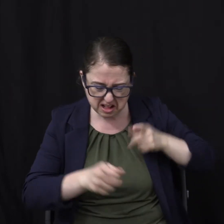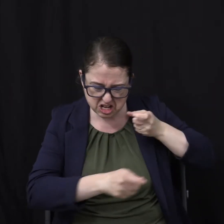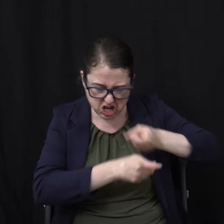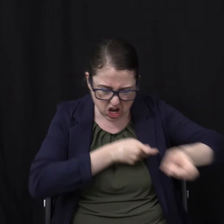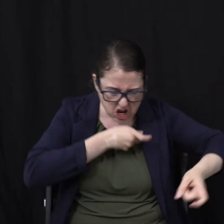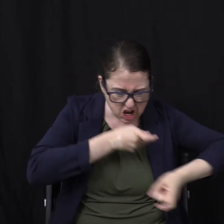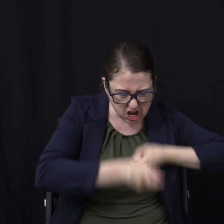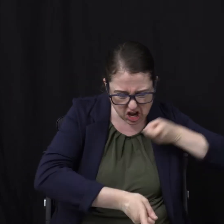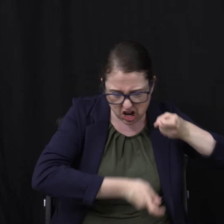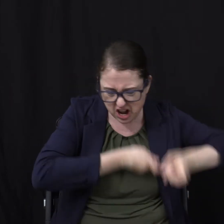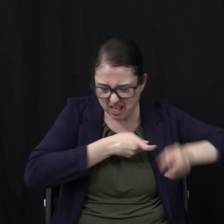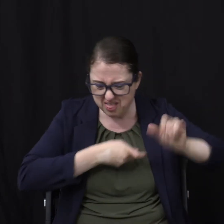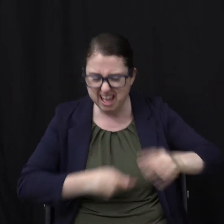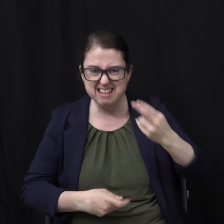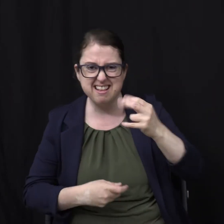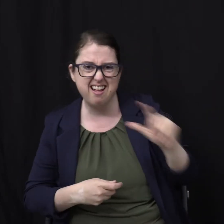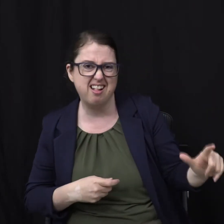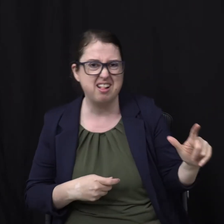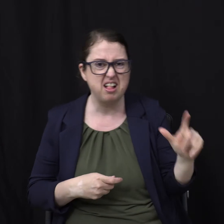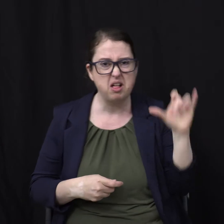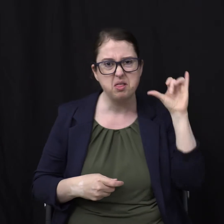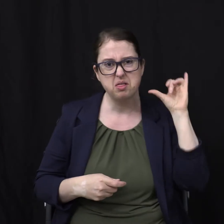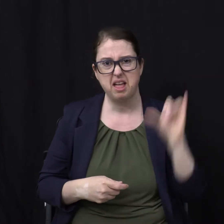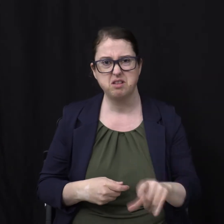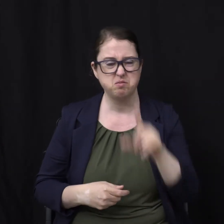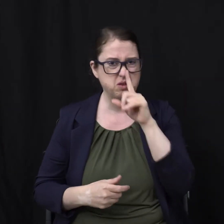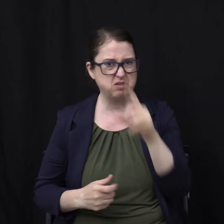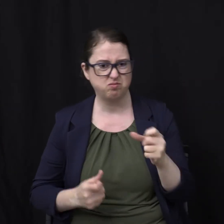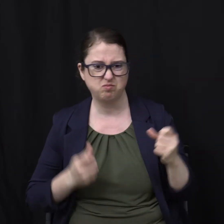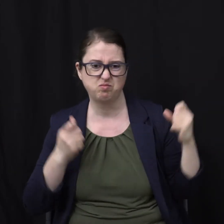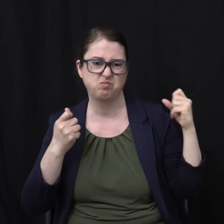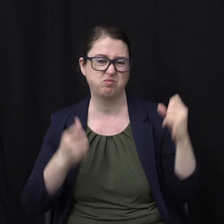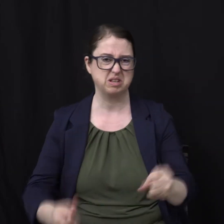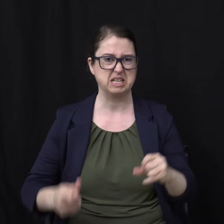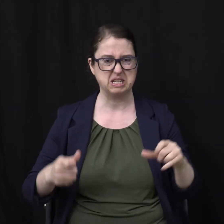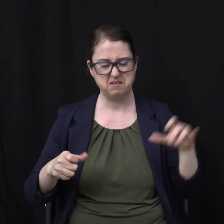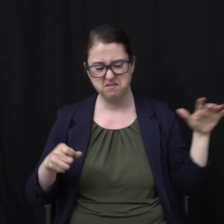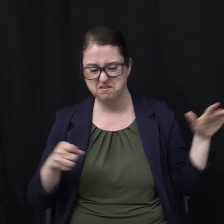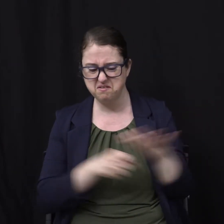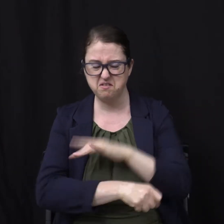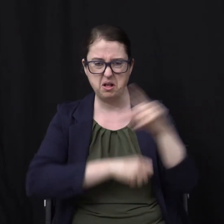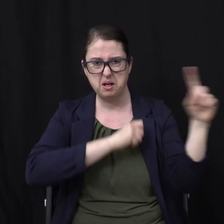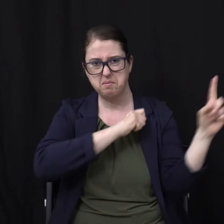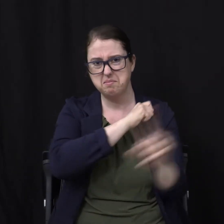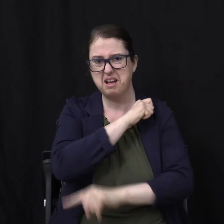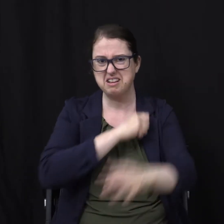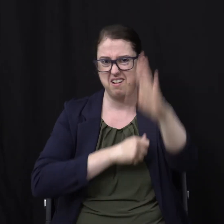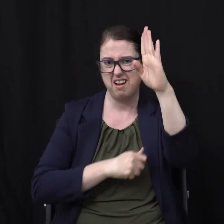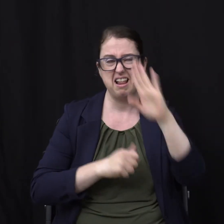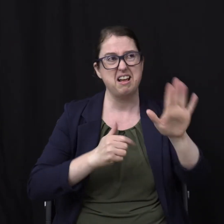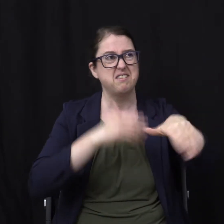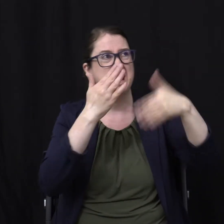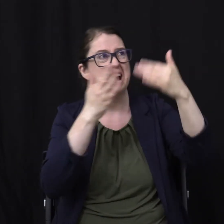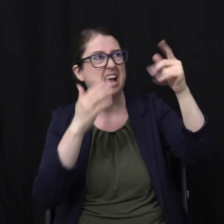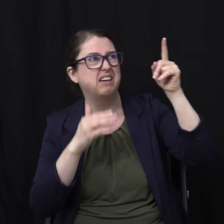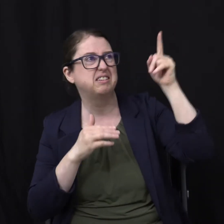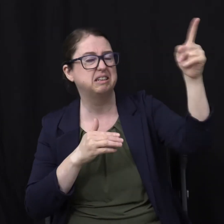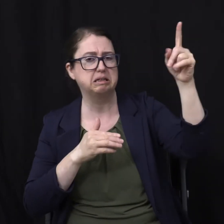as hell Where at the behest of an all-powerful Punishing god of heaven Satan torments the